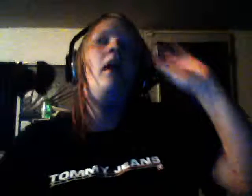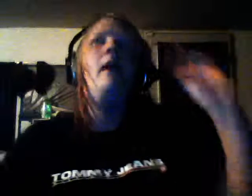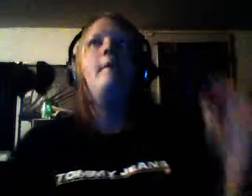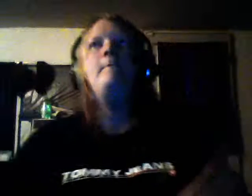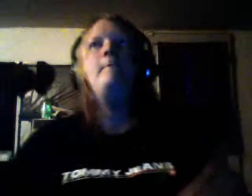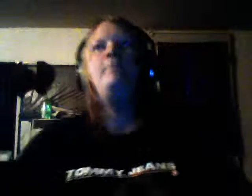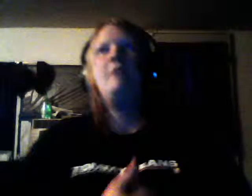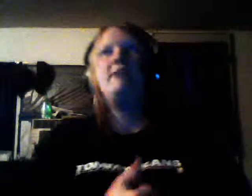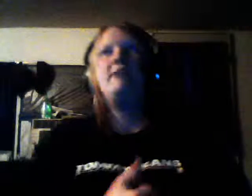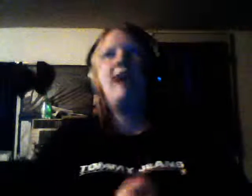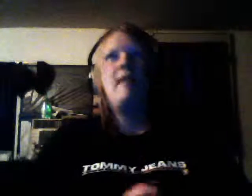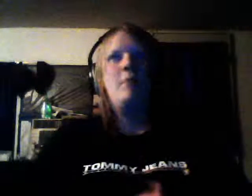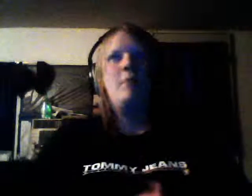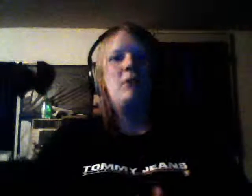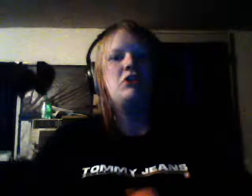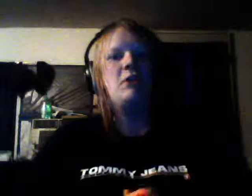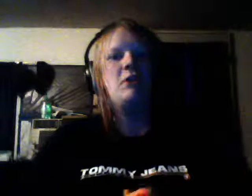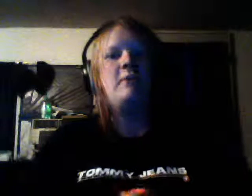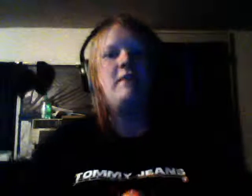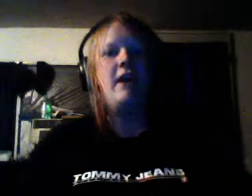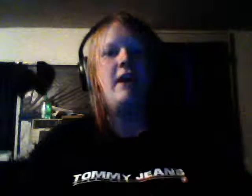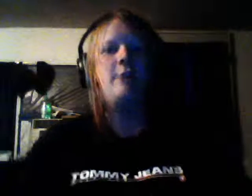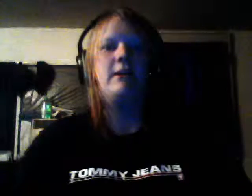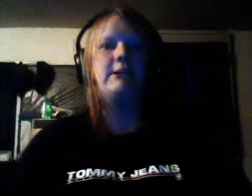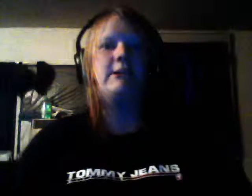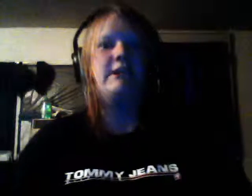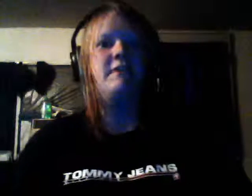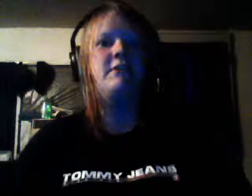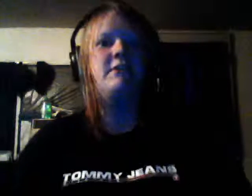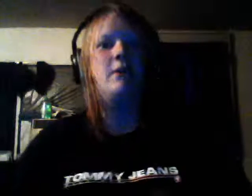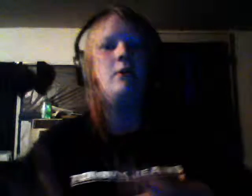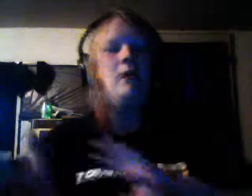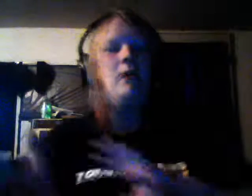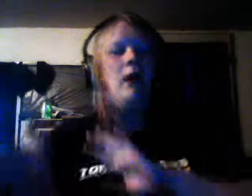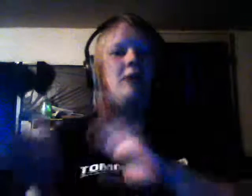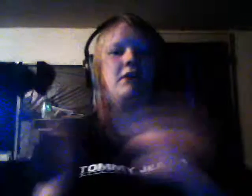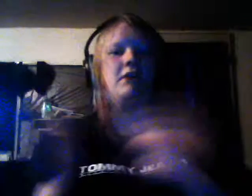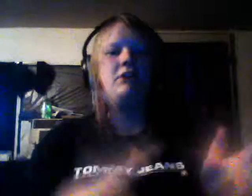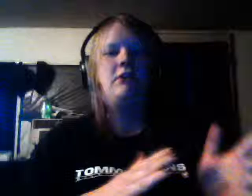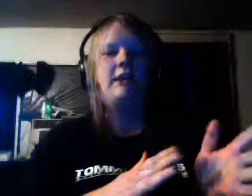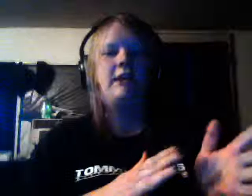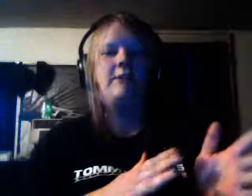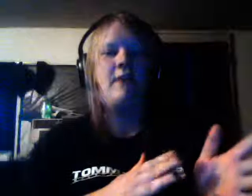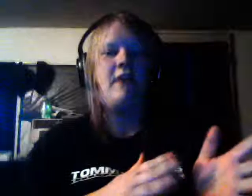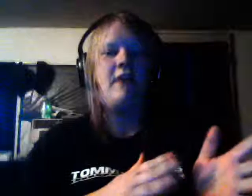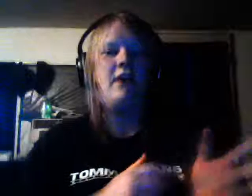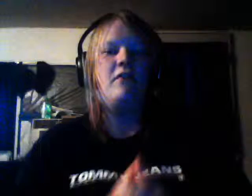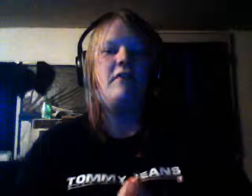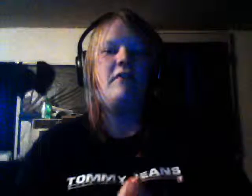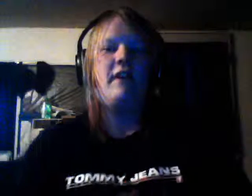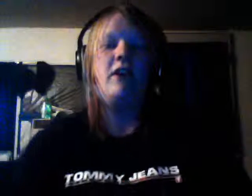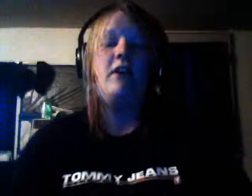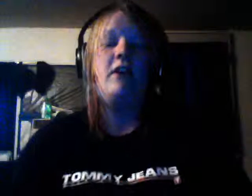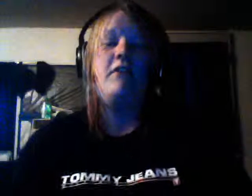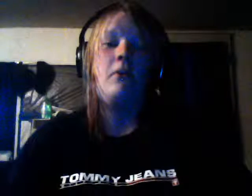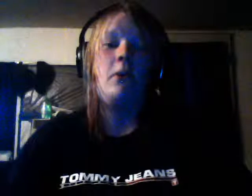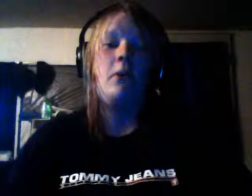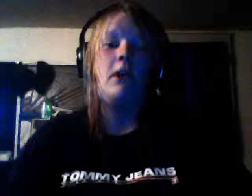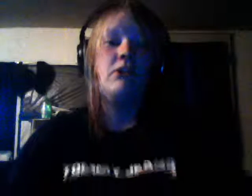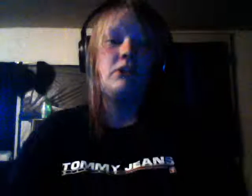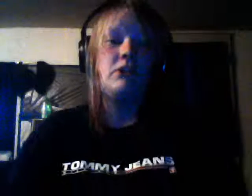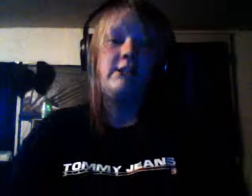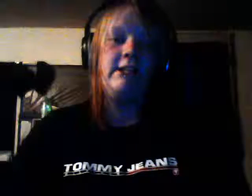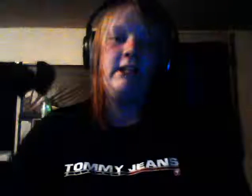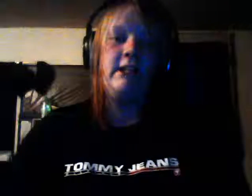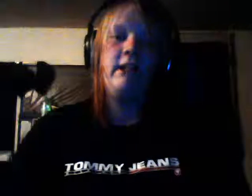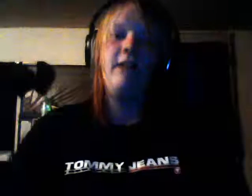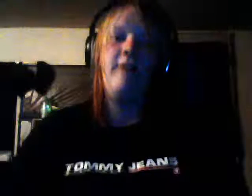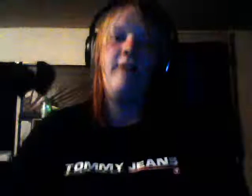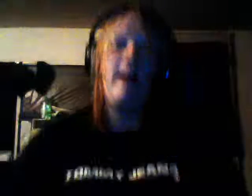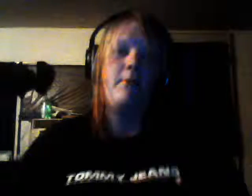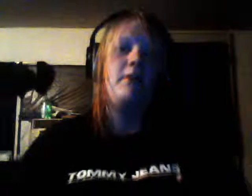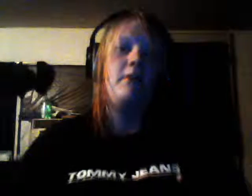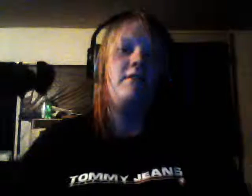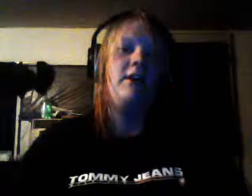because I have been watching quite a bit of anime and stuff so I'll talk to you guys about that over there if you were interested in that part of the